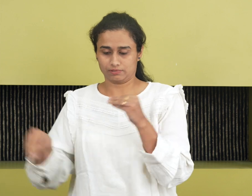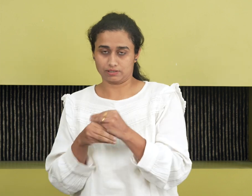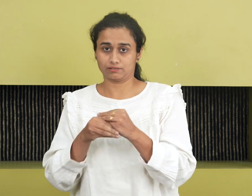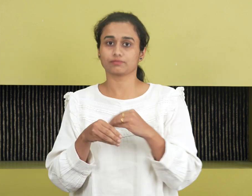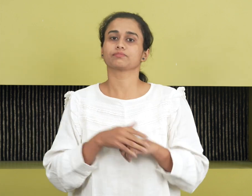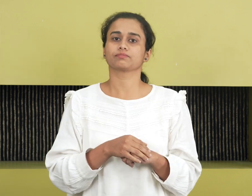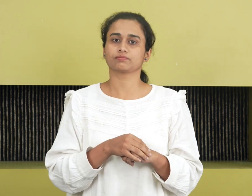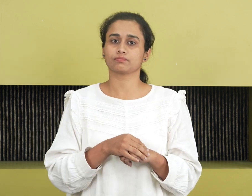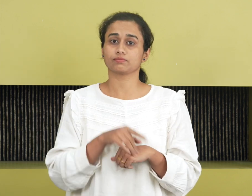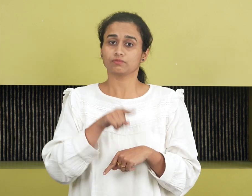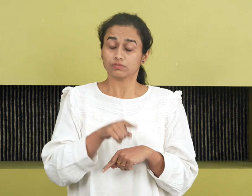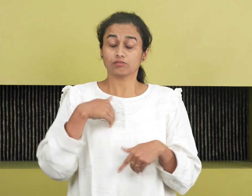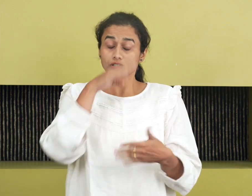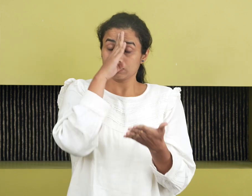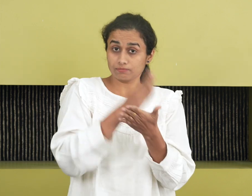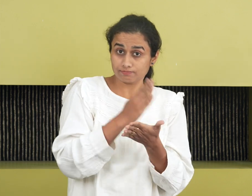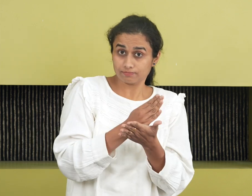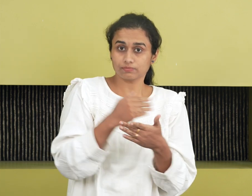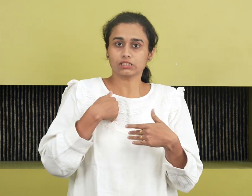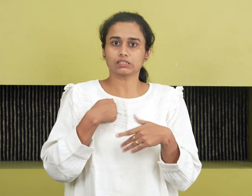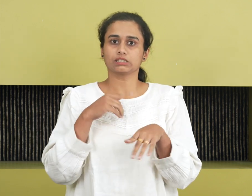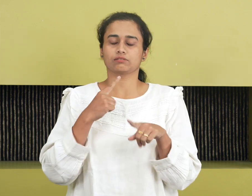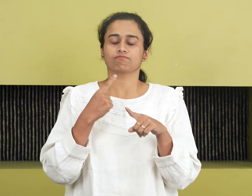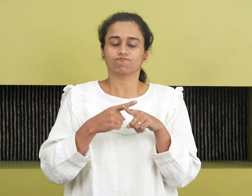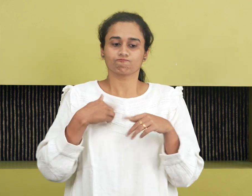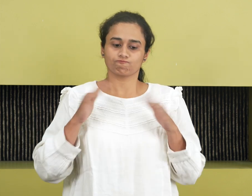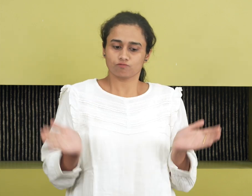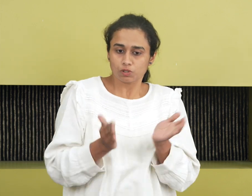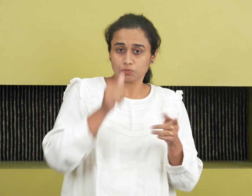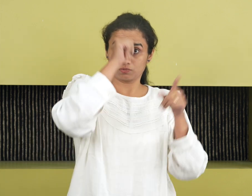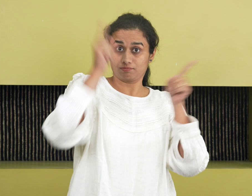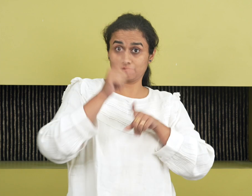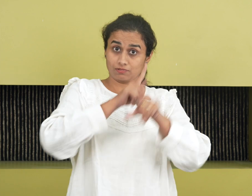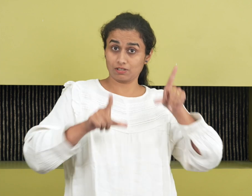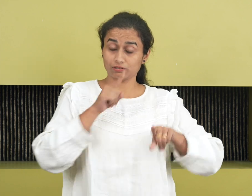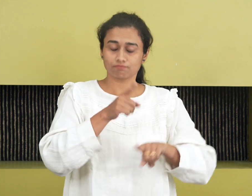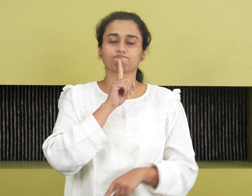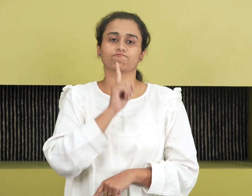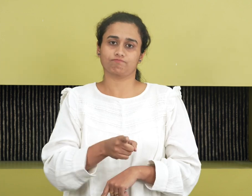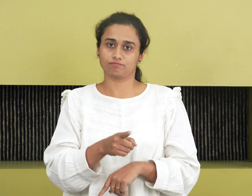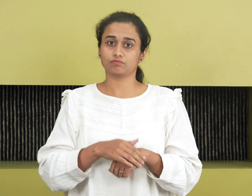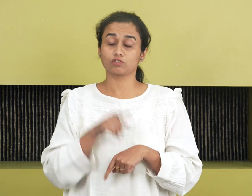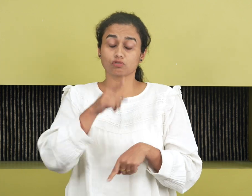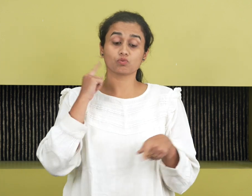We believe promoting of Indian languages is a must for society as a whole.